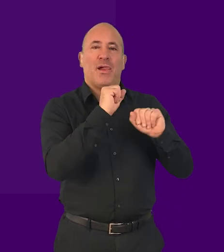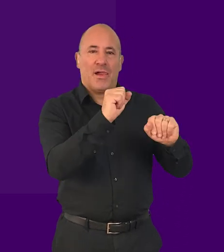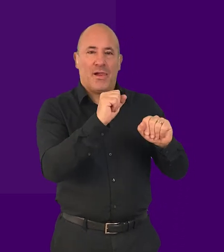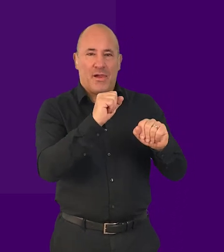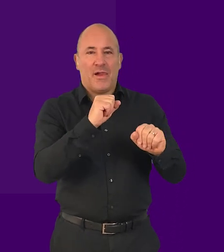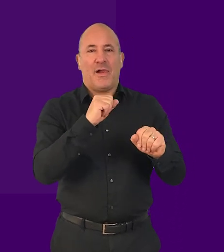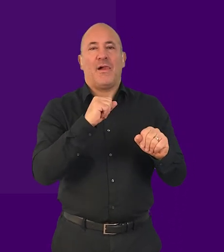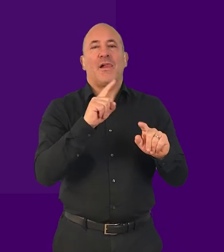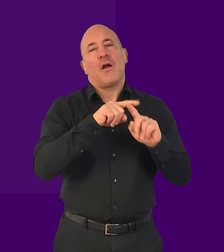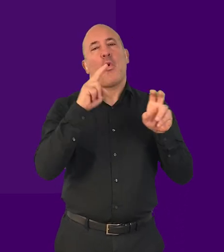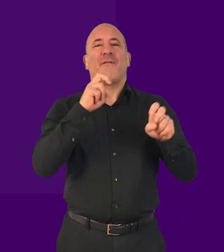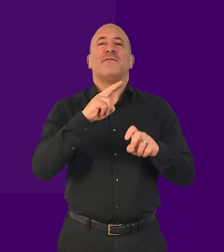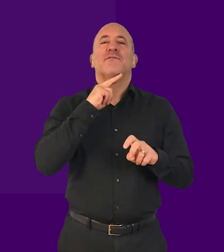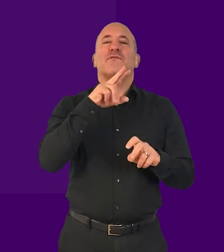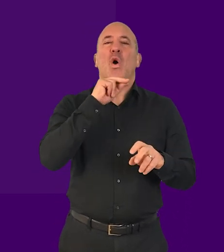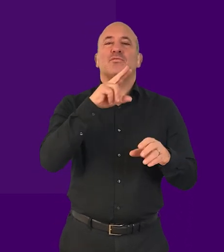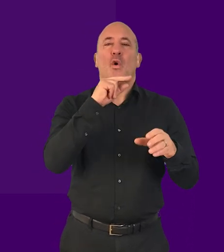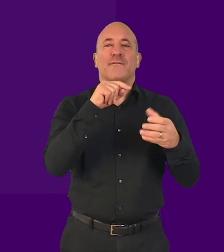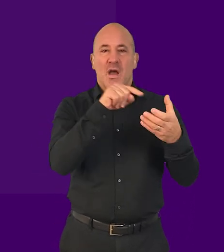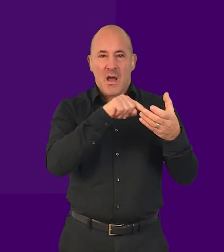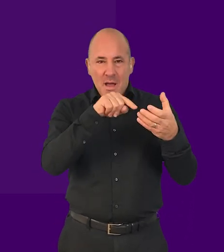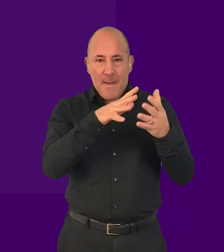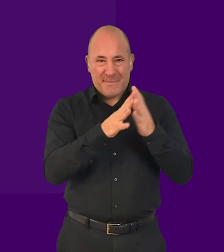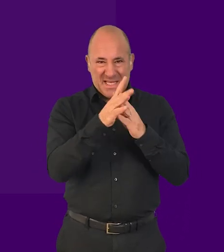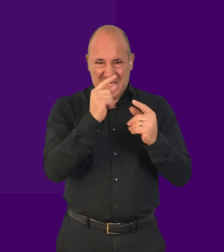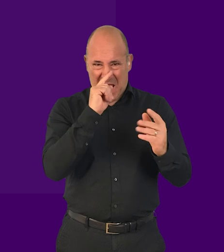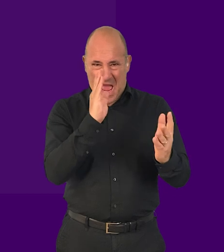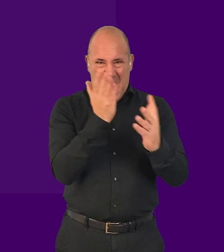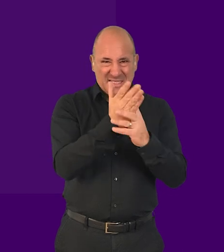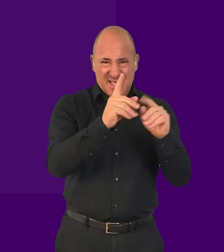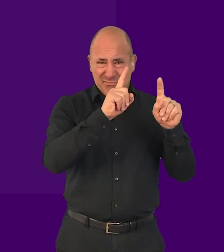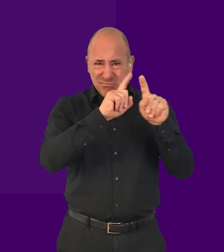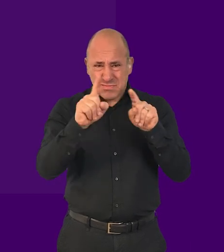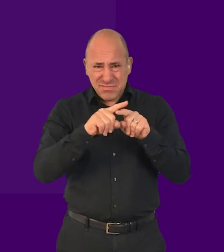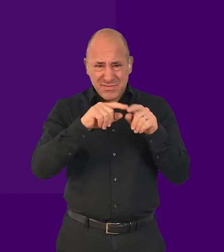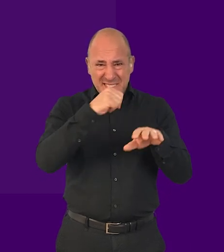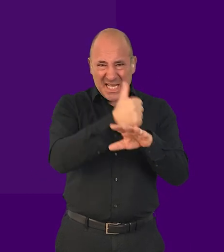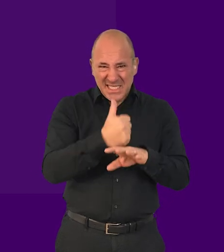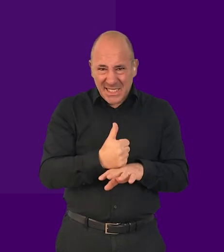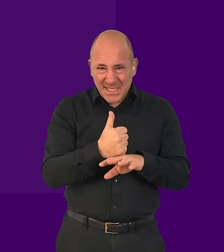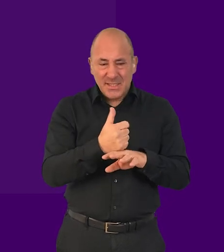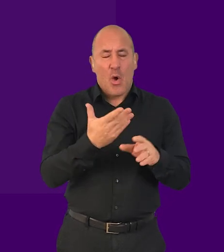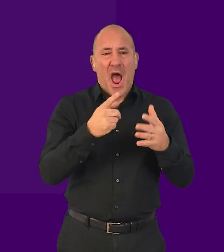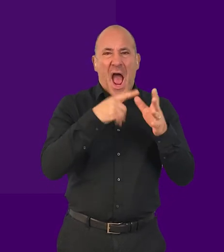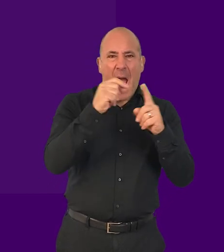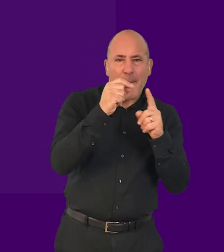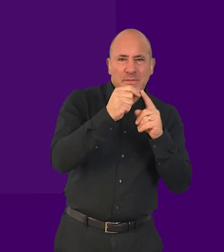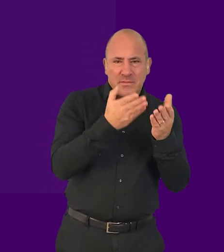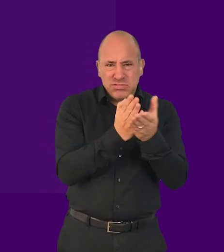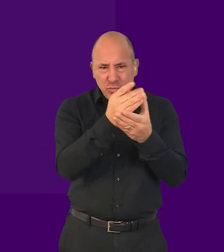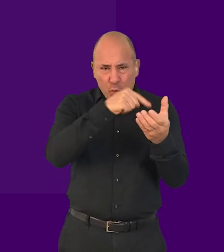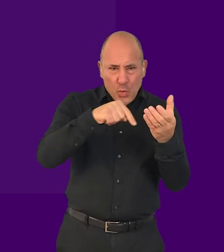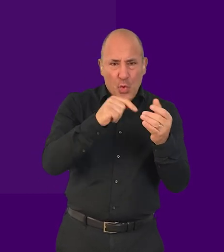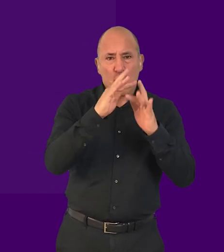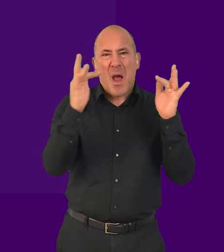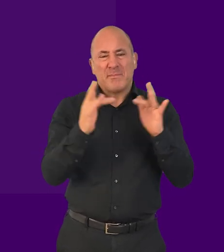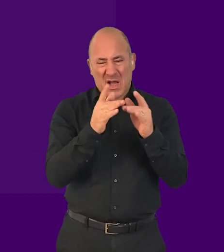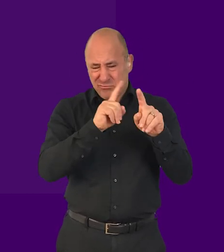the voiceover rotor makes it possible to access different configuration settings and to navigate applications and web pages by different